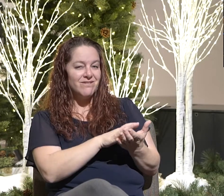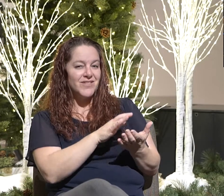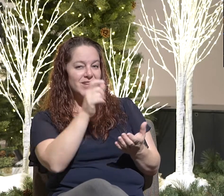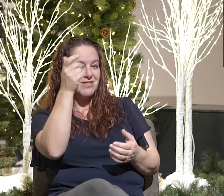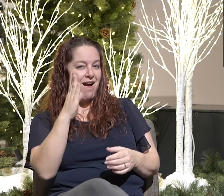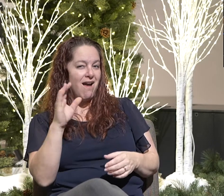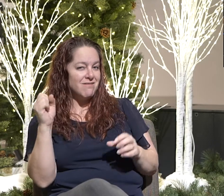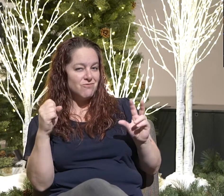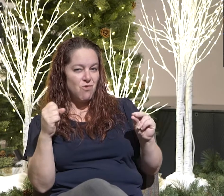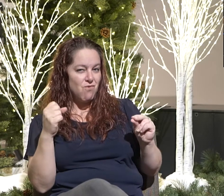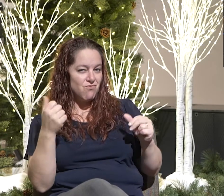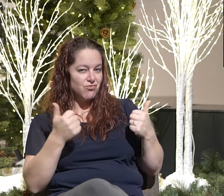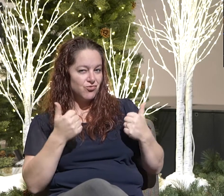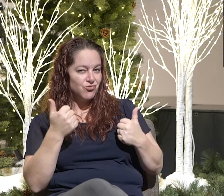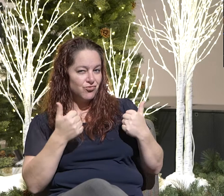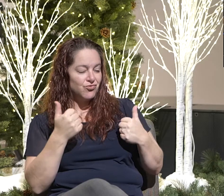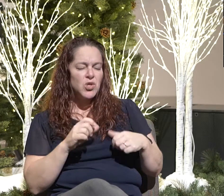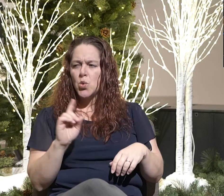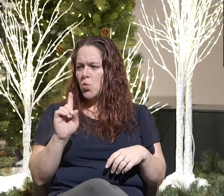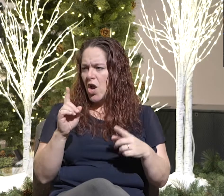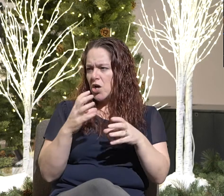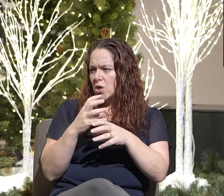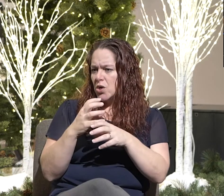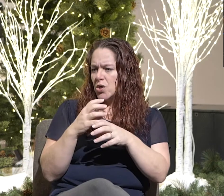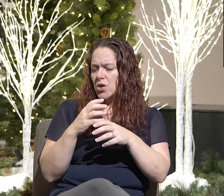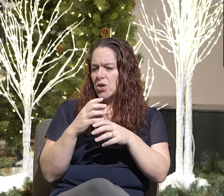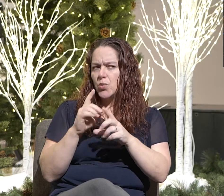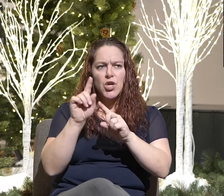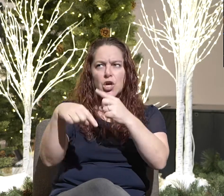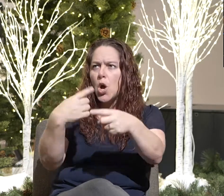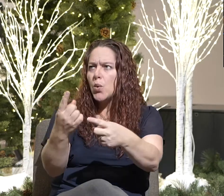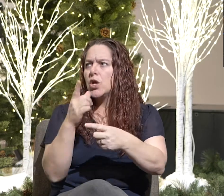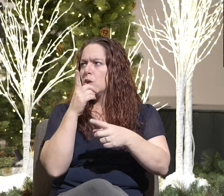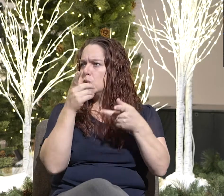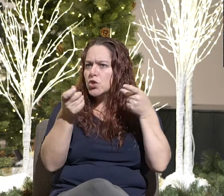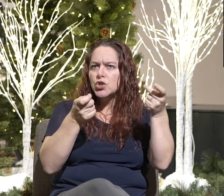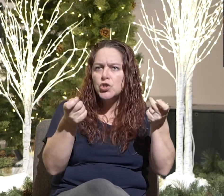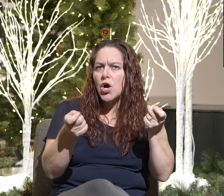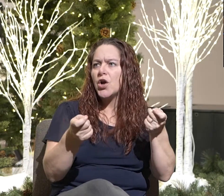where did we, how did we get here? Where are we going? Who's in charge?